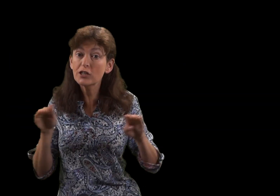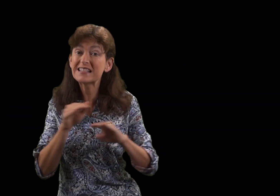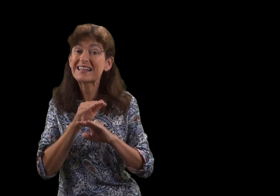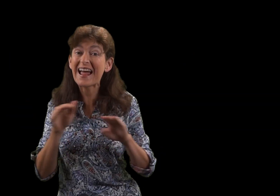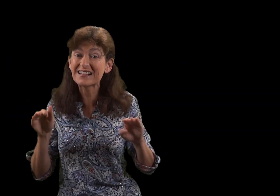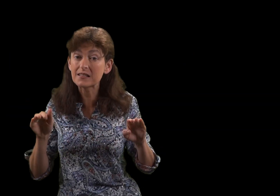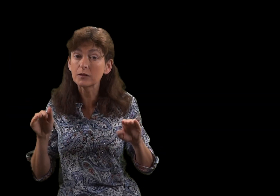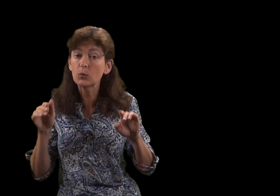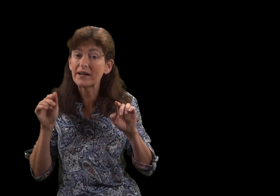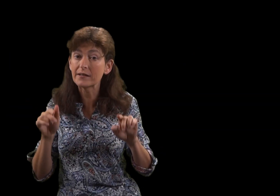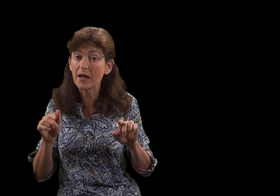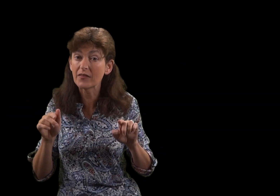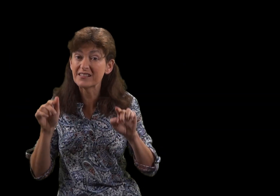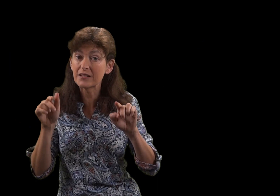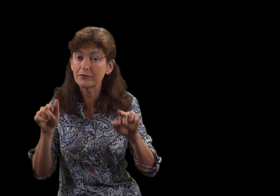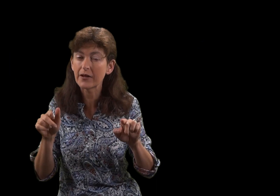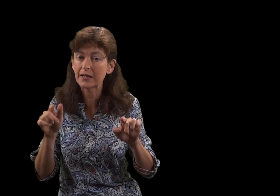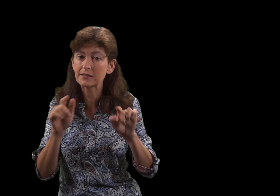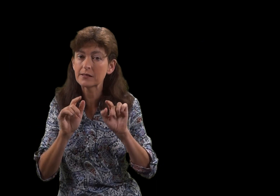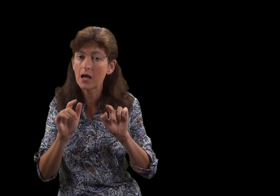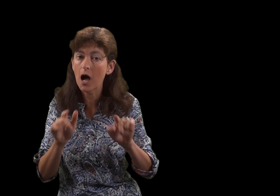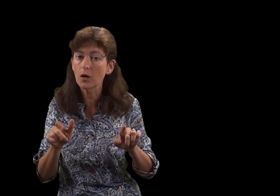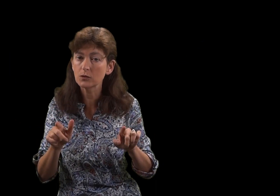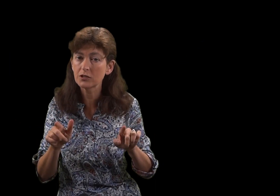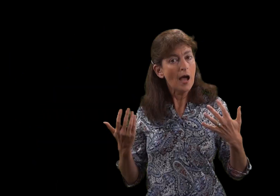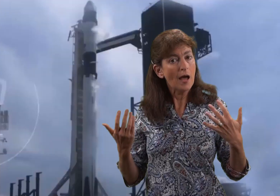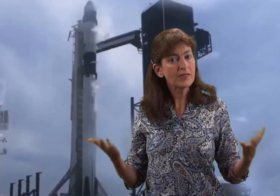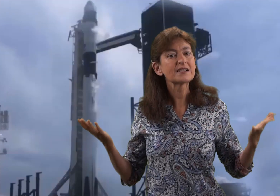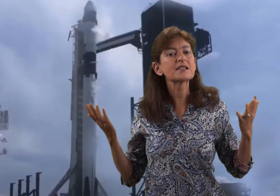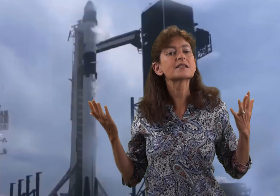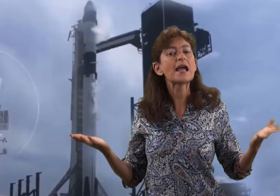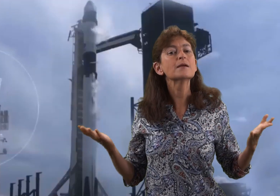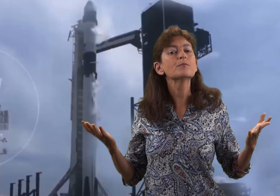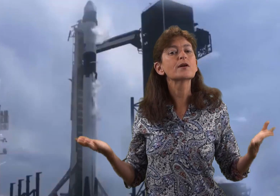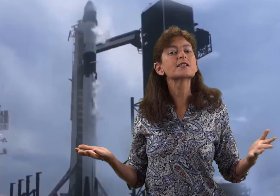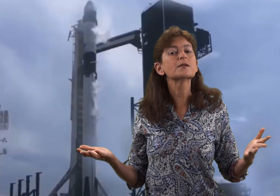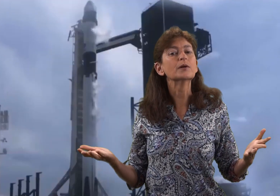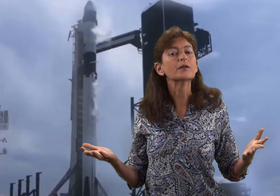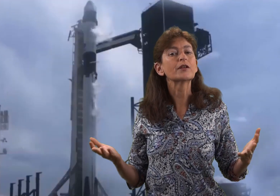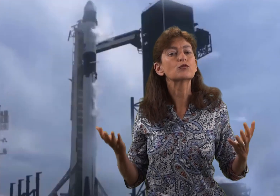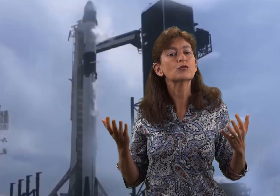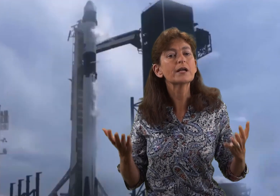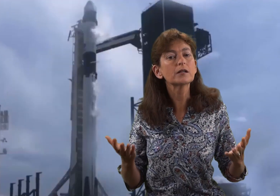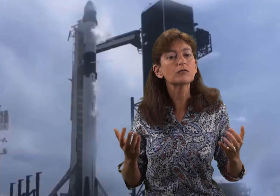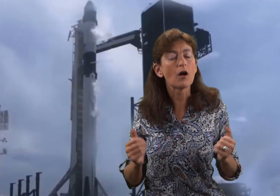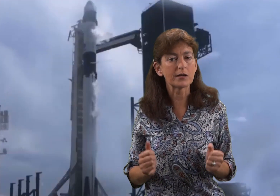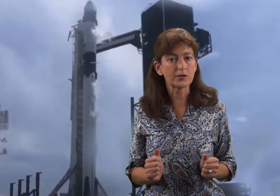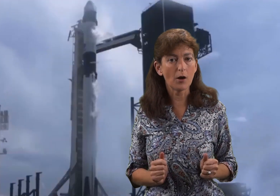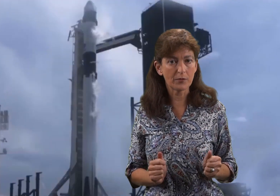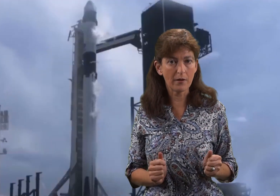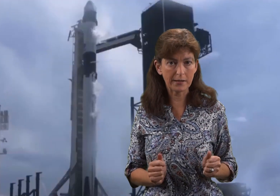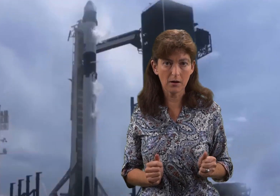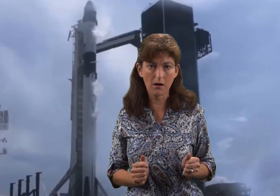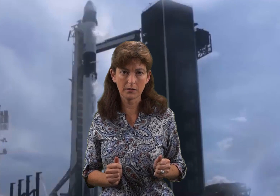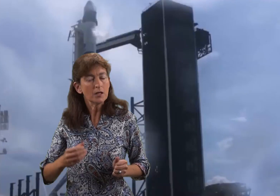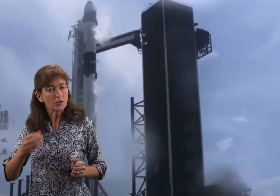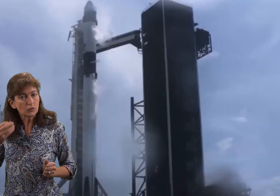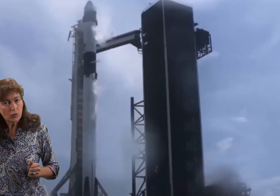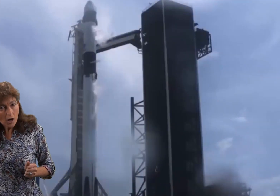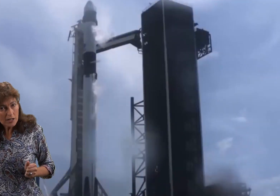cancel one another's effects out. And this is the same principle that real rockets operate on. The rocket